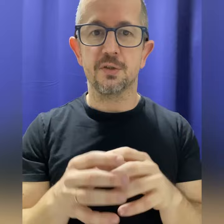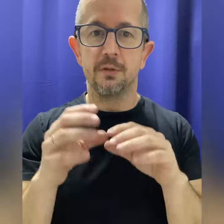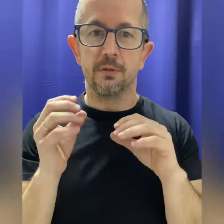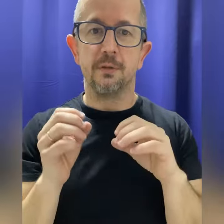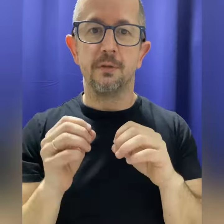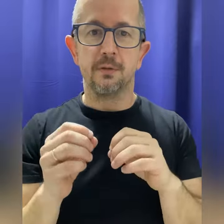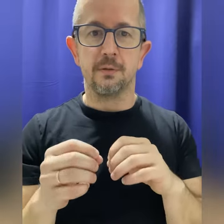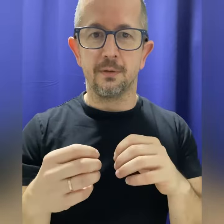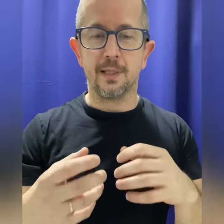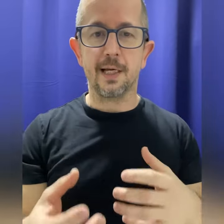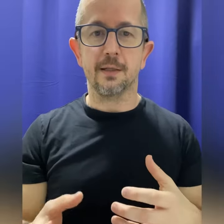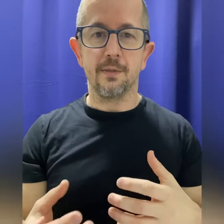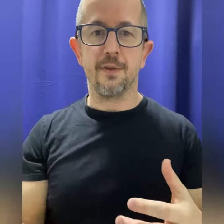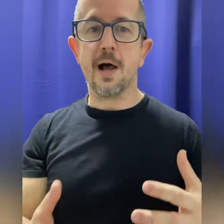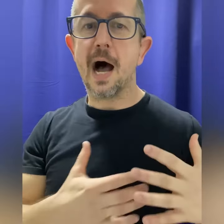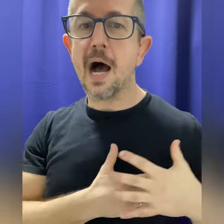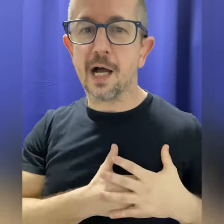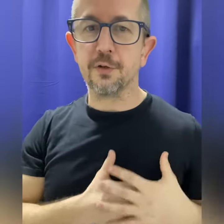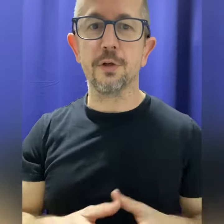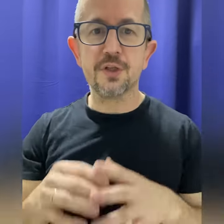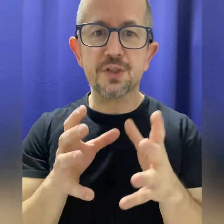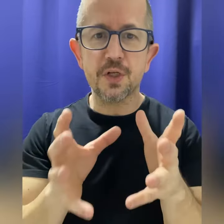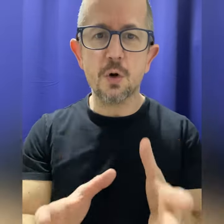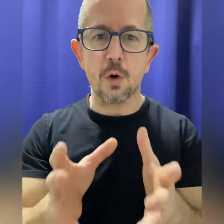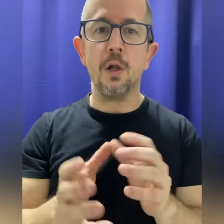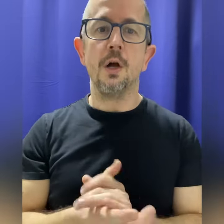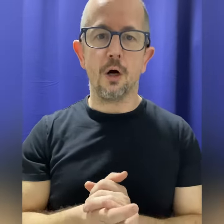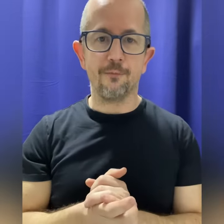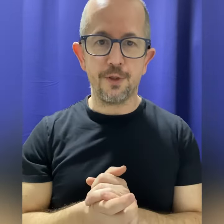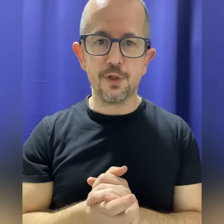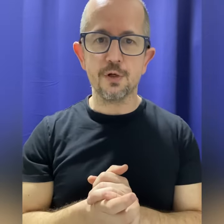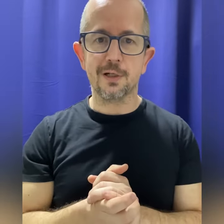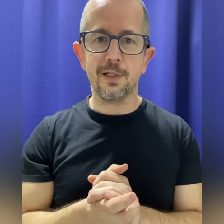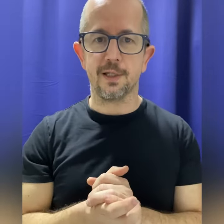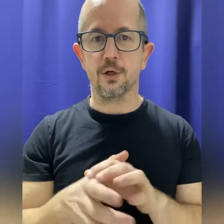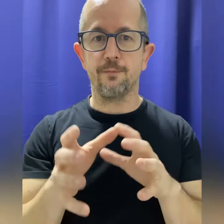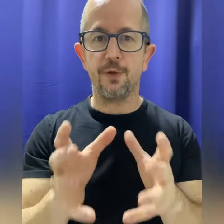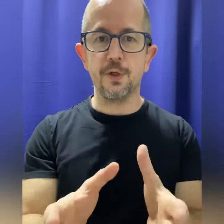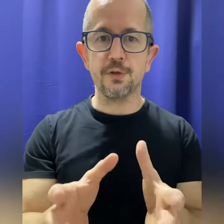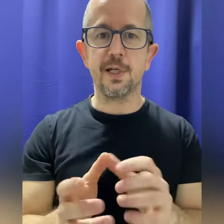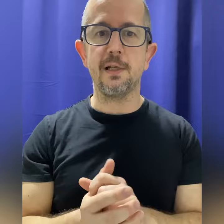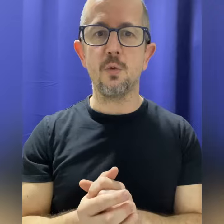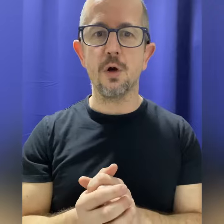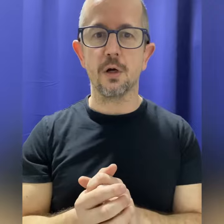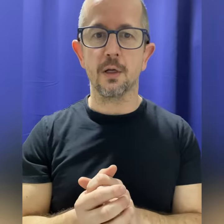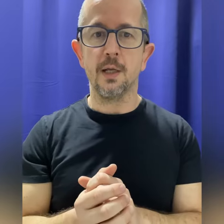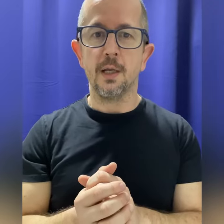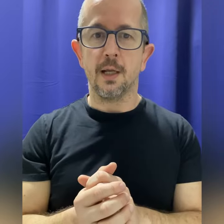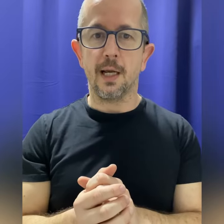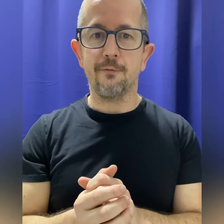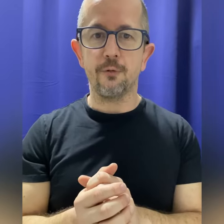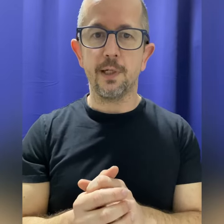like the heart or the soul of your clinic, of your daily work. Every